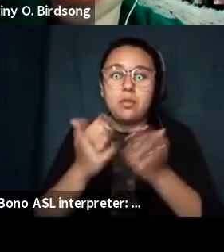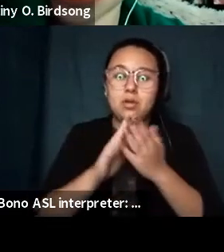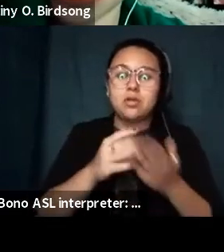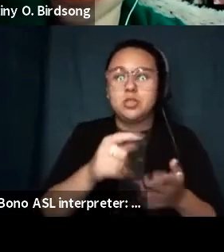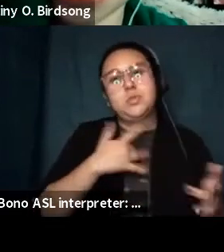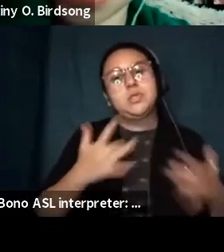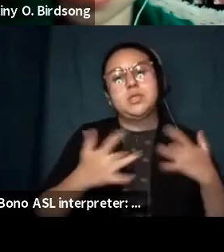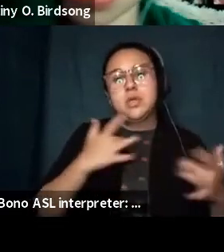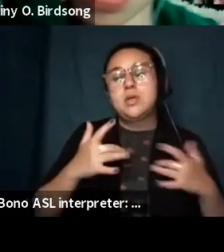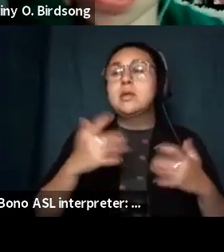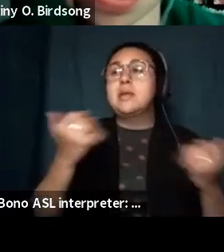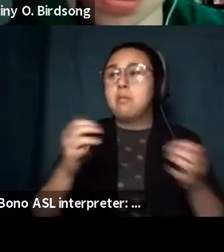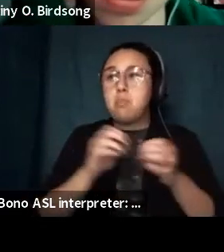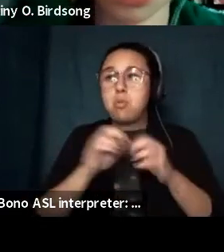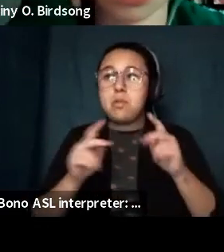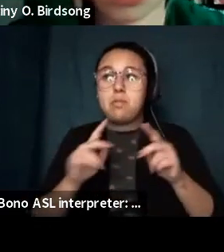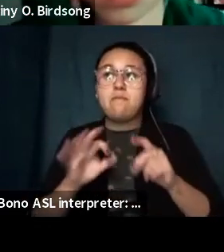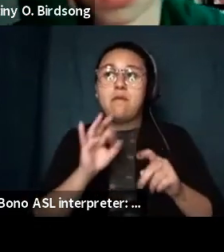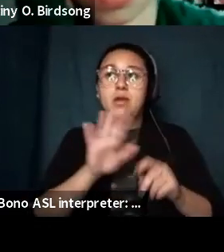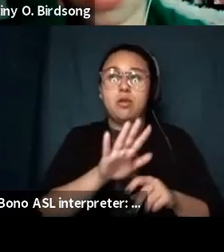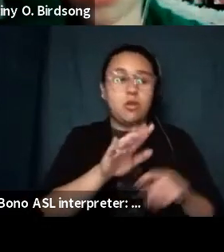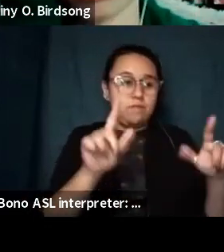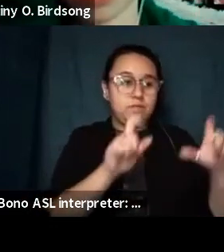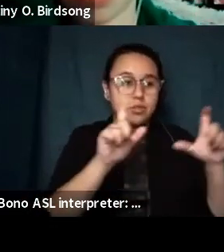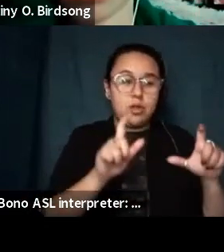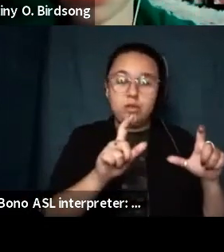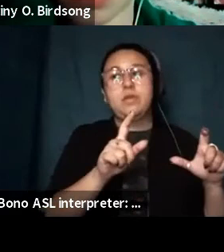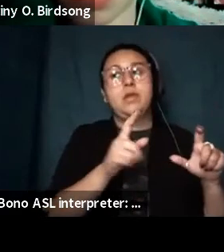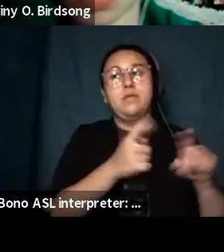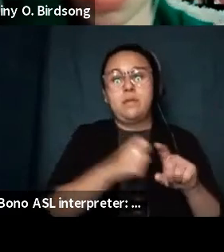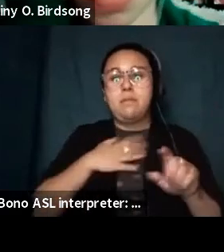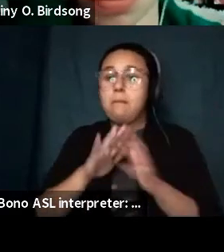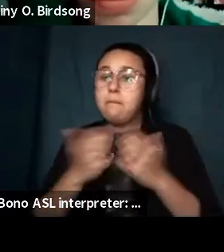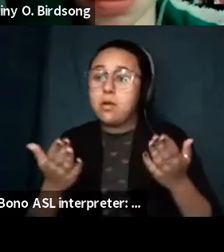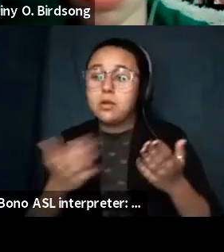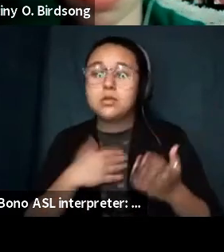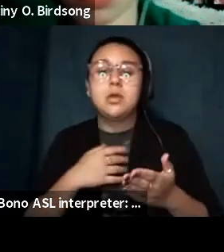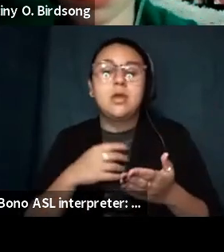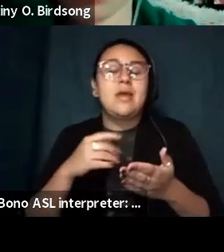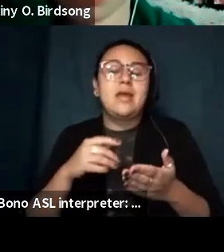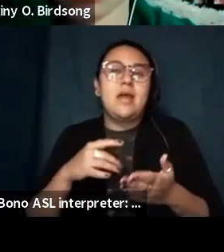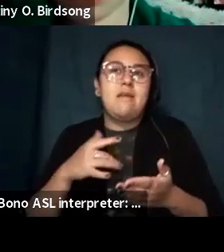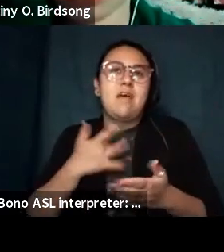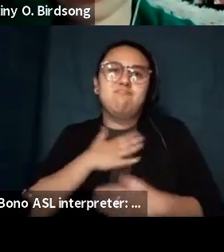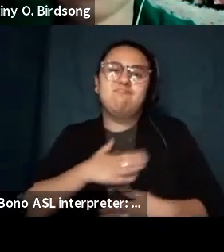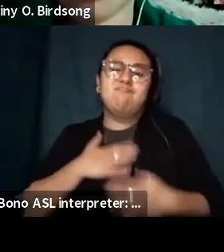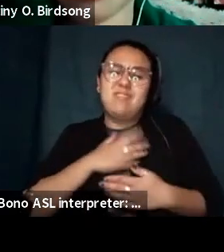way to her work that way um and that always feels like a huge pleasure if you're helping somebody else's art make its way into the